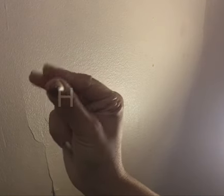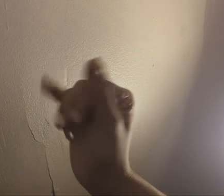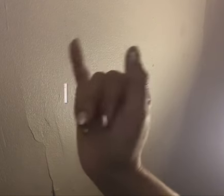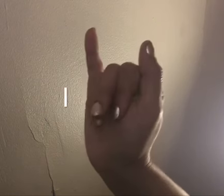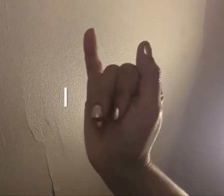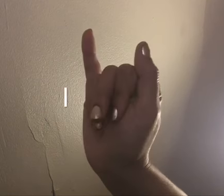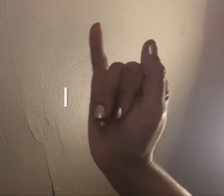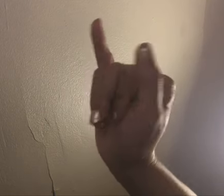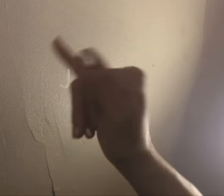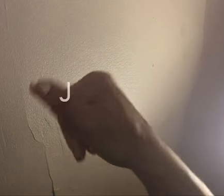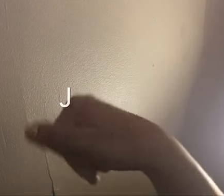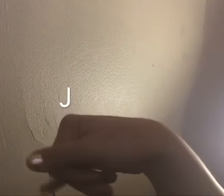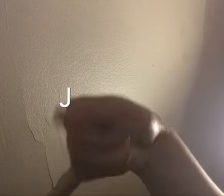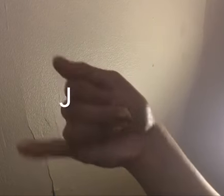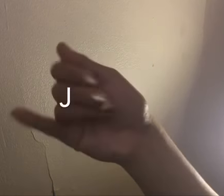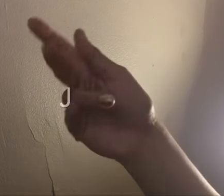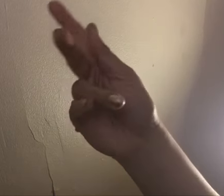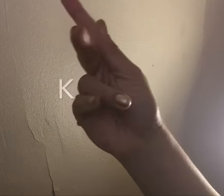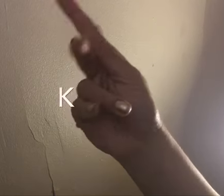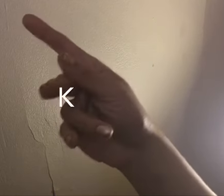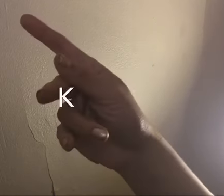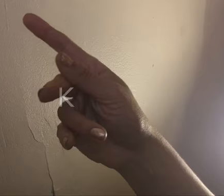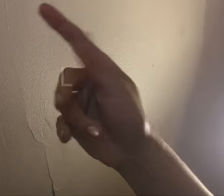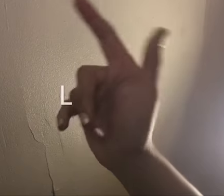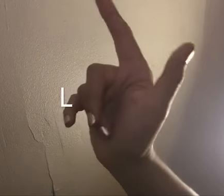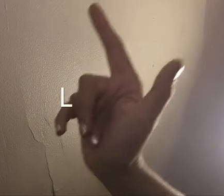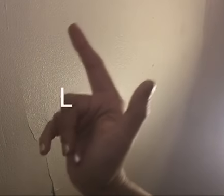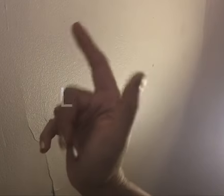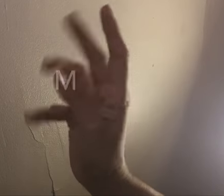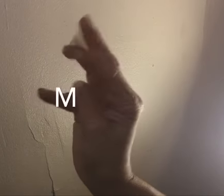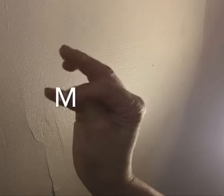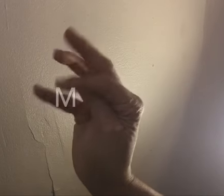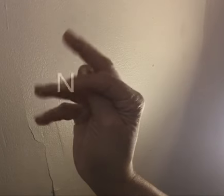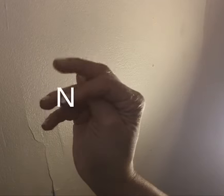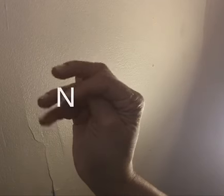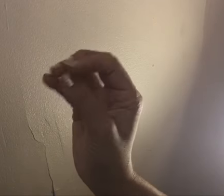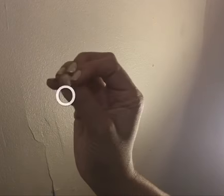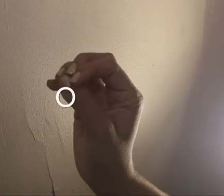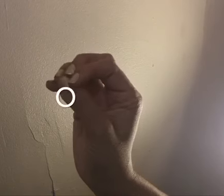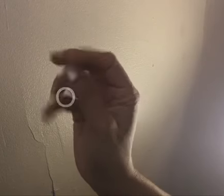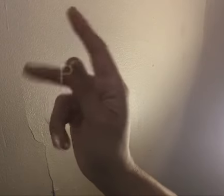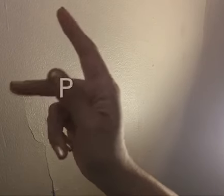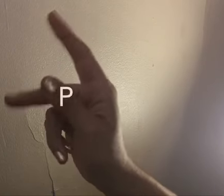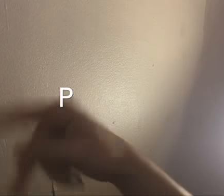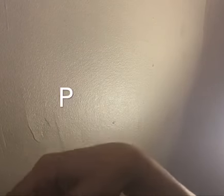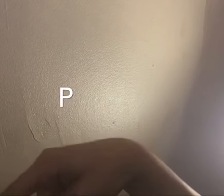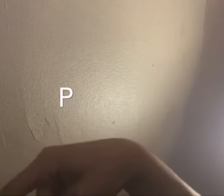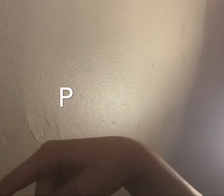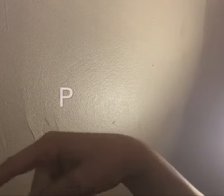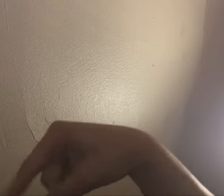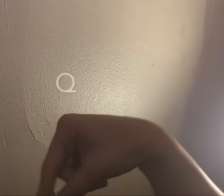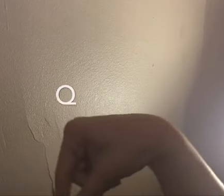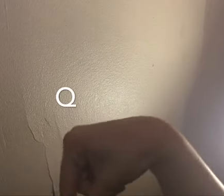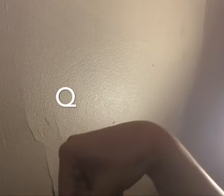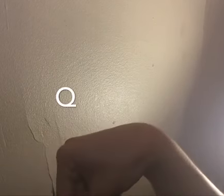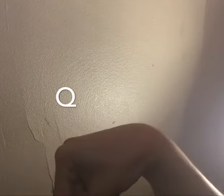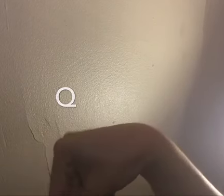H, I, J, K, L, M, N, O, P, Q,